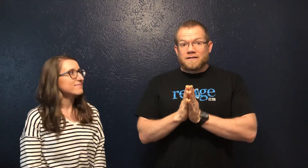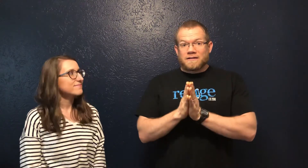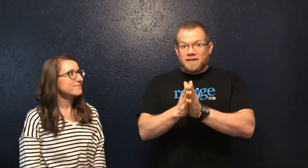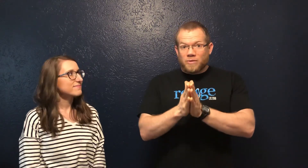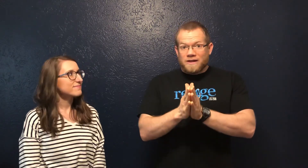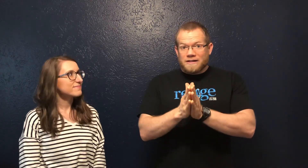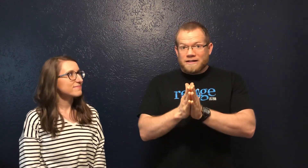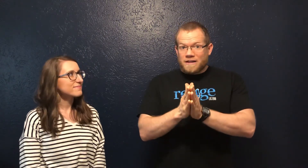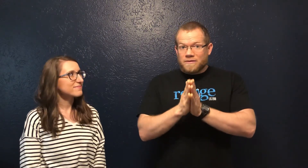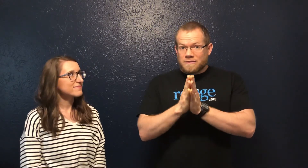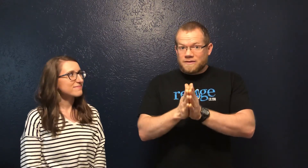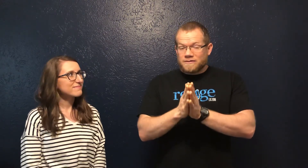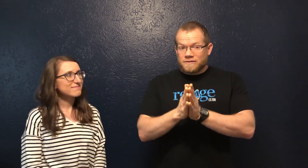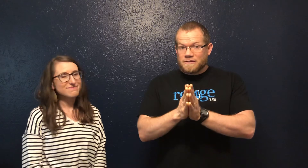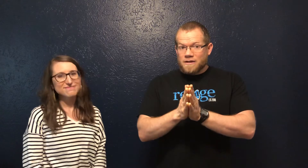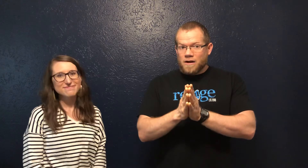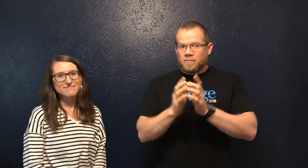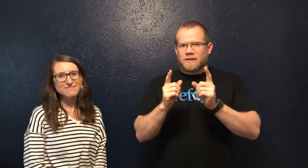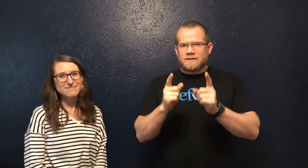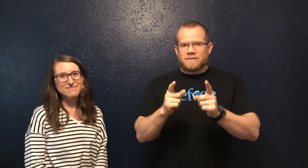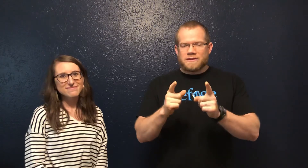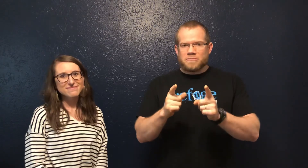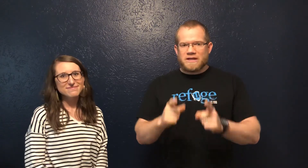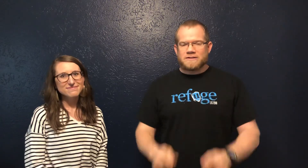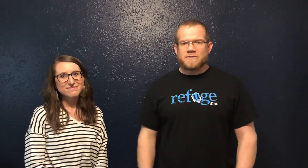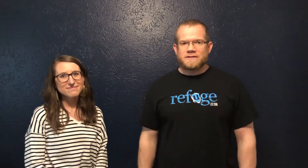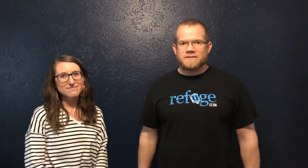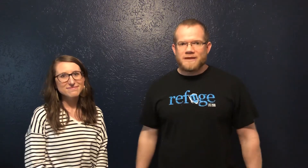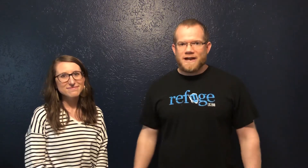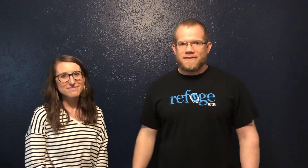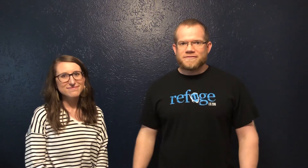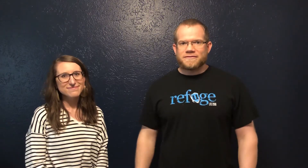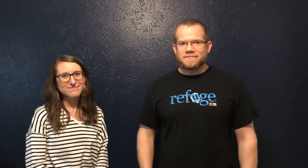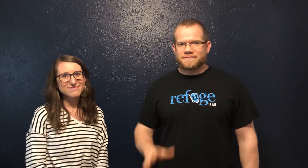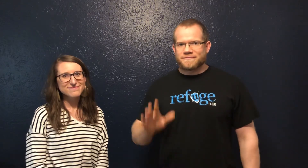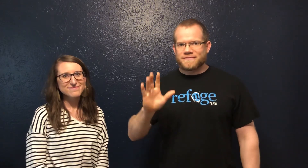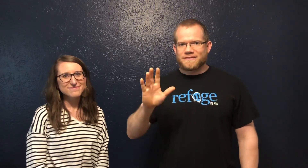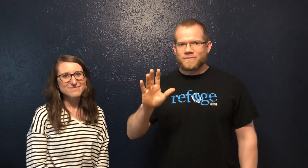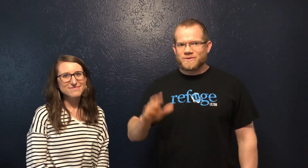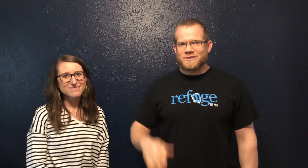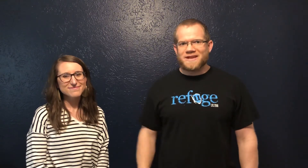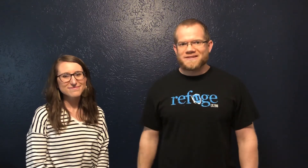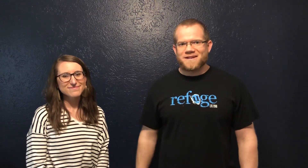Keep working on that one. It's good and long, but it's one of the best ones that we have. We'll see you next time.